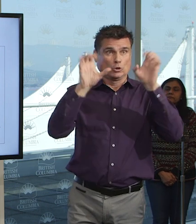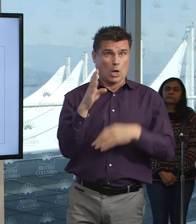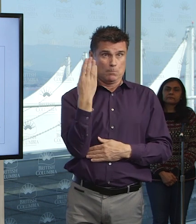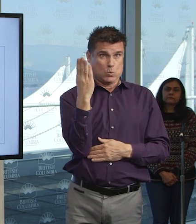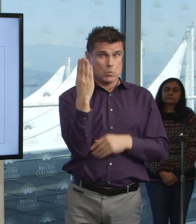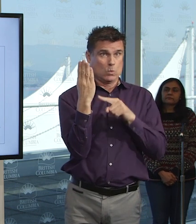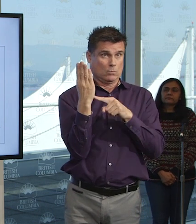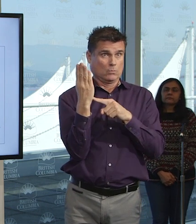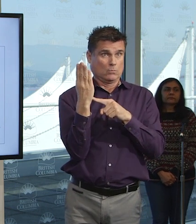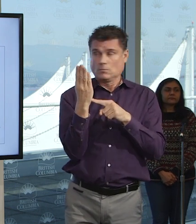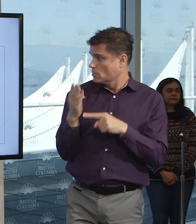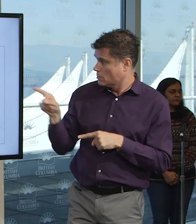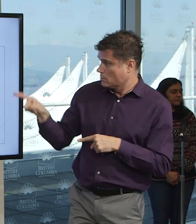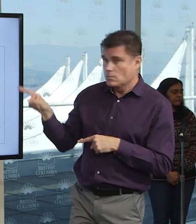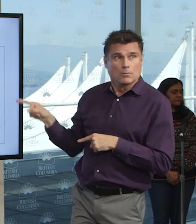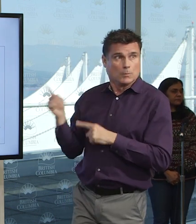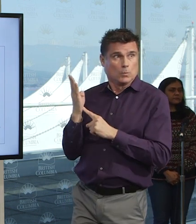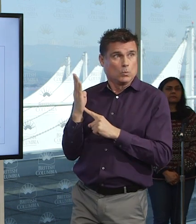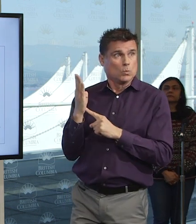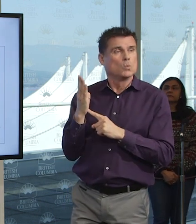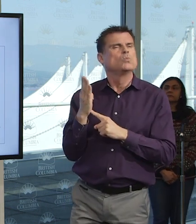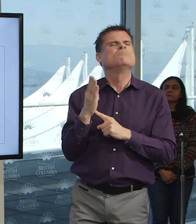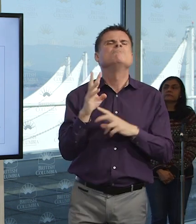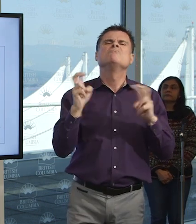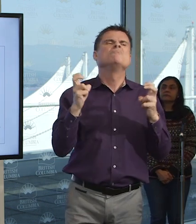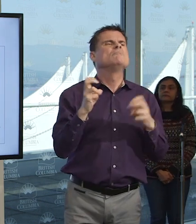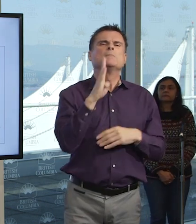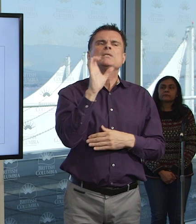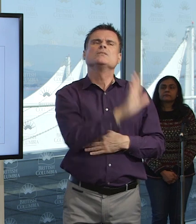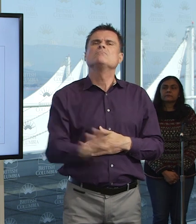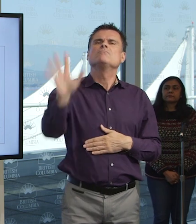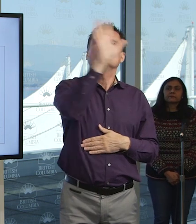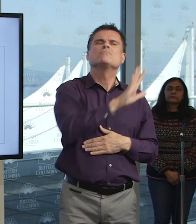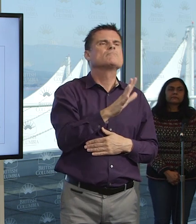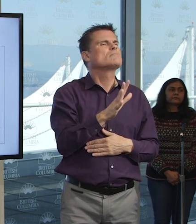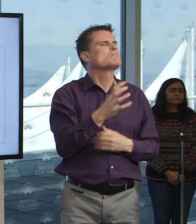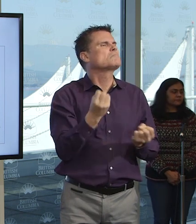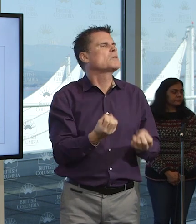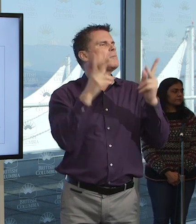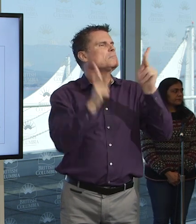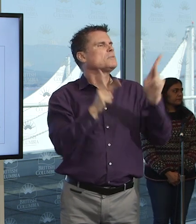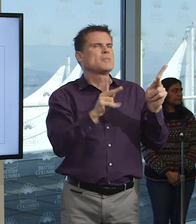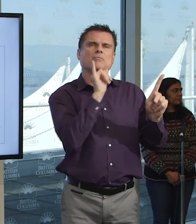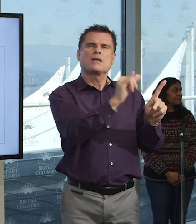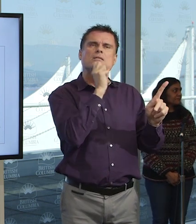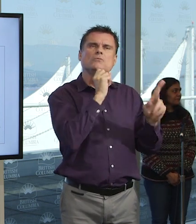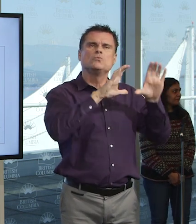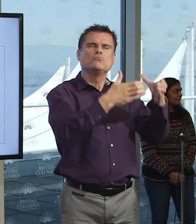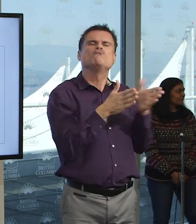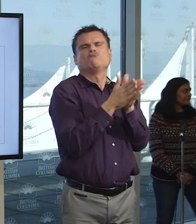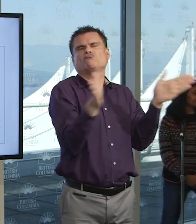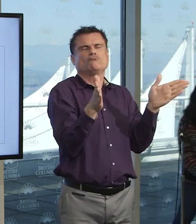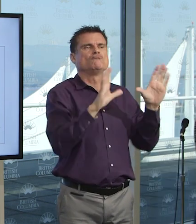in our population that are in that age group. And what we have in the lighter lines are the number of people that have tested positive for this